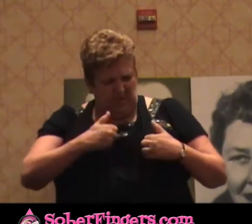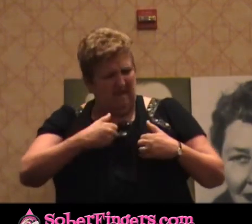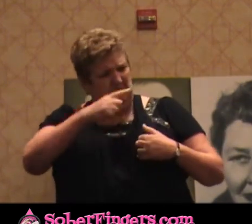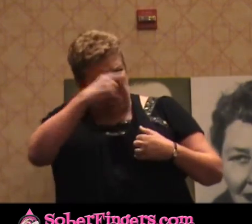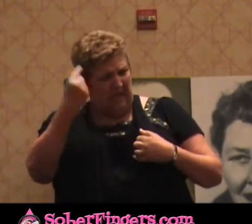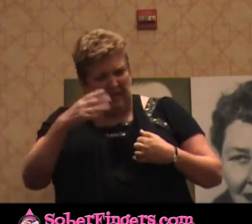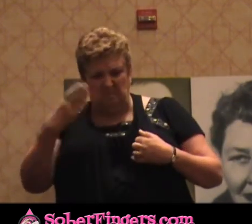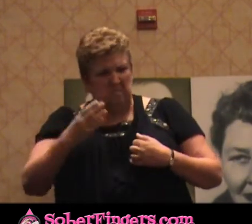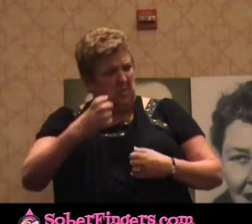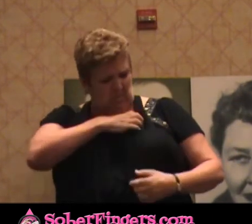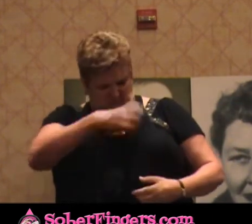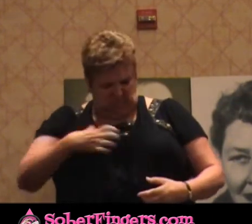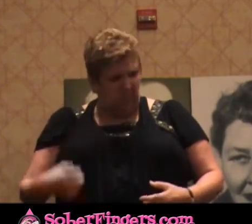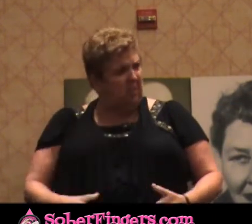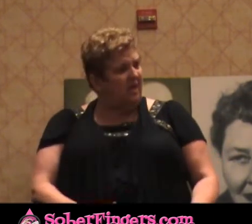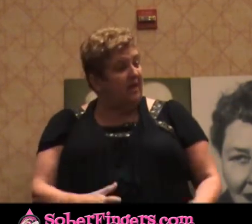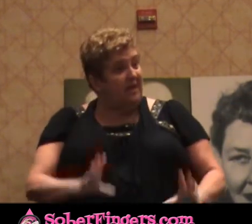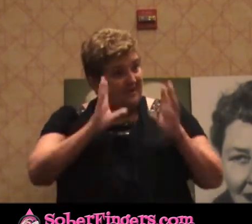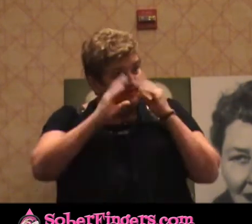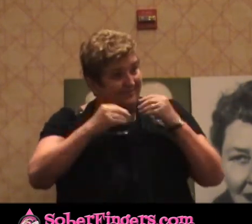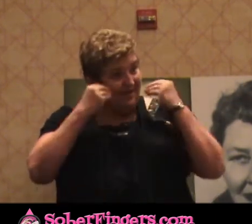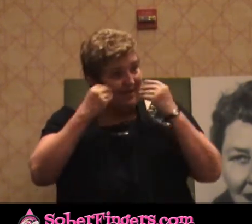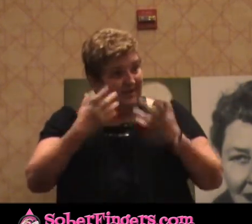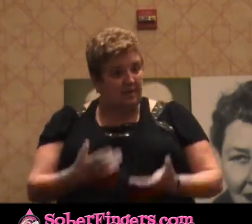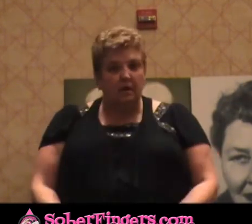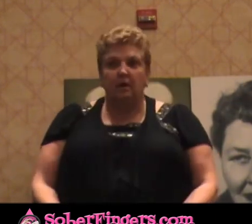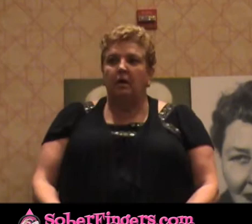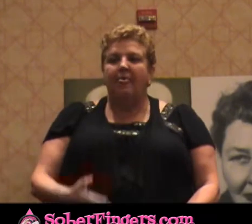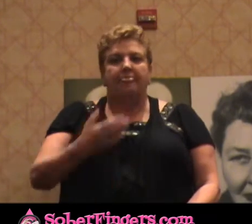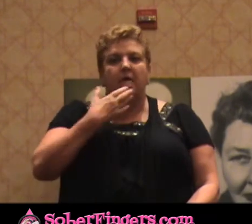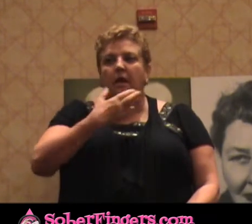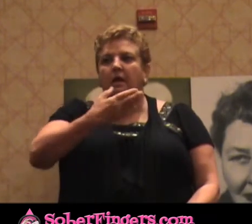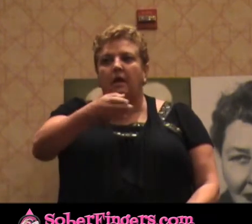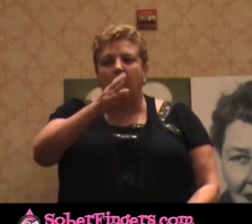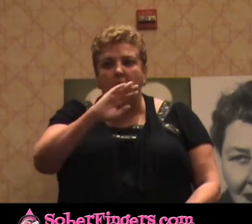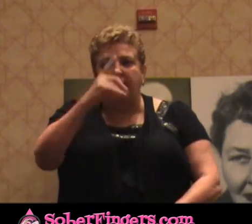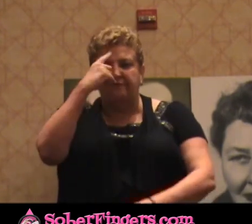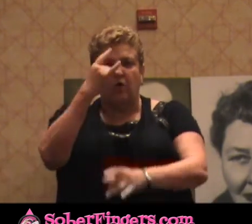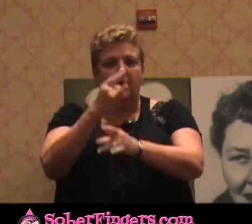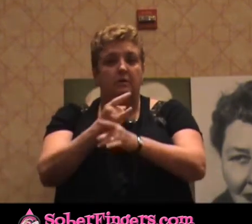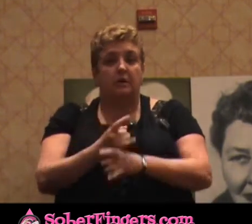smiling. Thank God for alcohol. Because I would drink and I would say, there's no problem here.